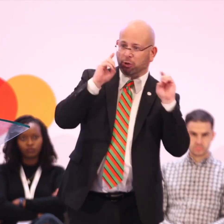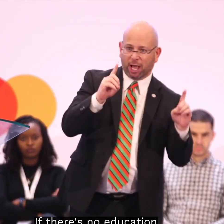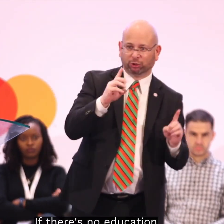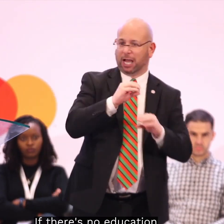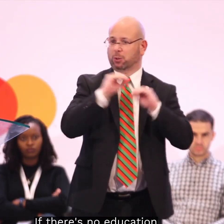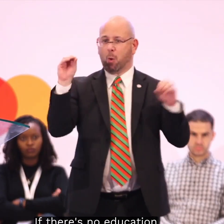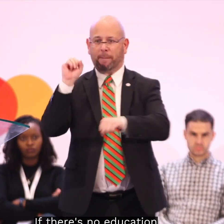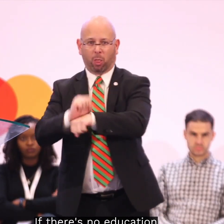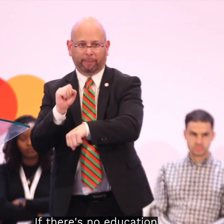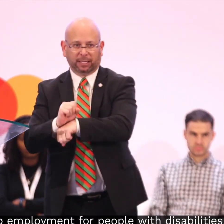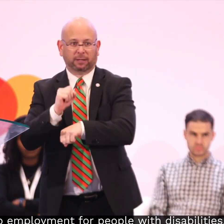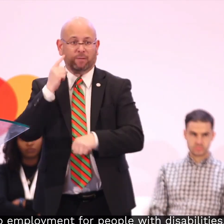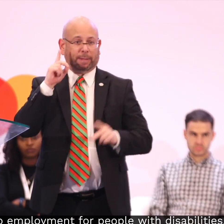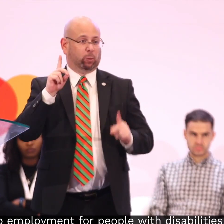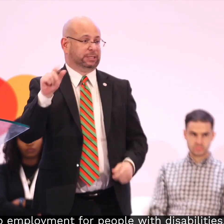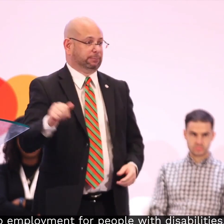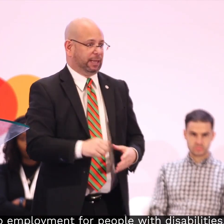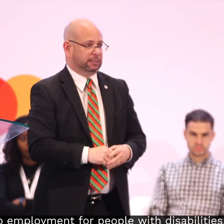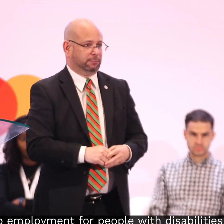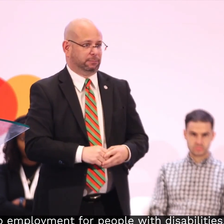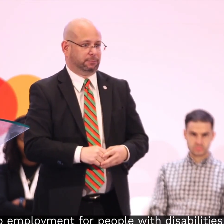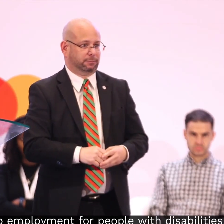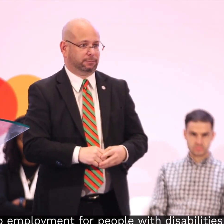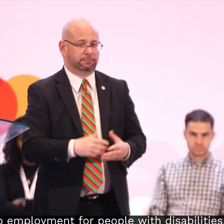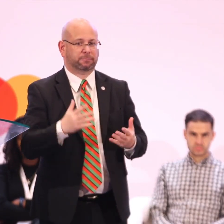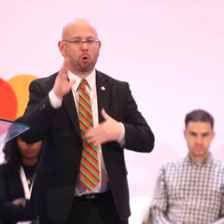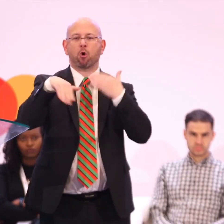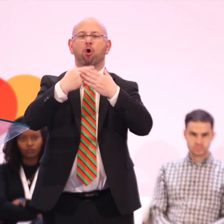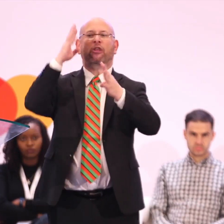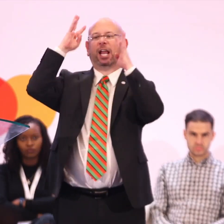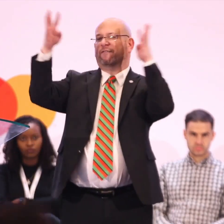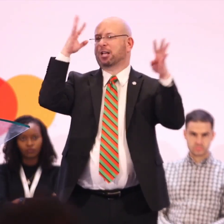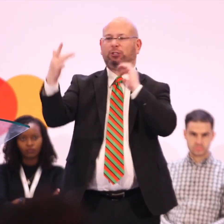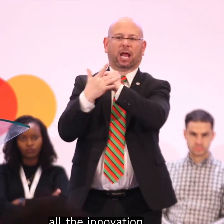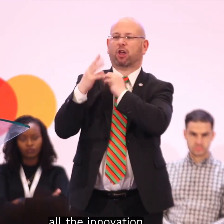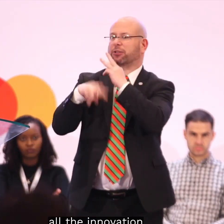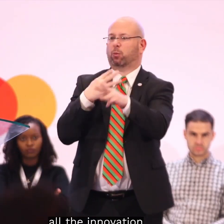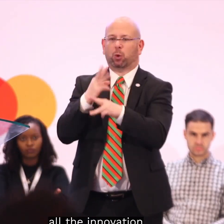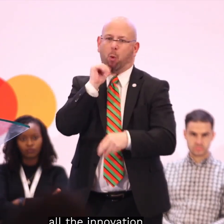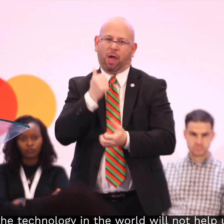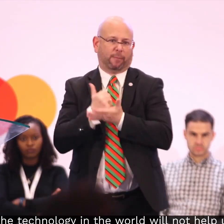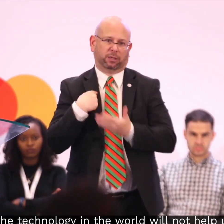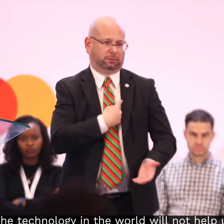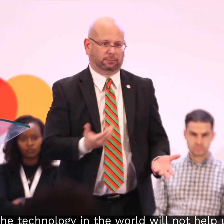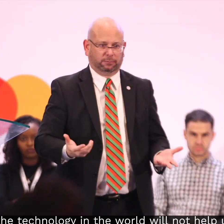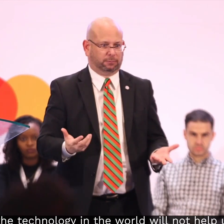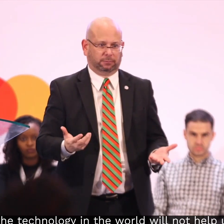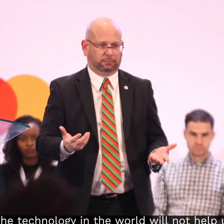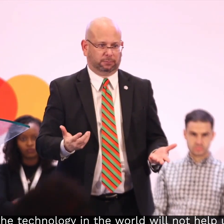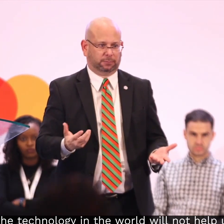If there's no education and no employment for people with disabilities, all the innovation and all the technology in the world will not